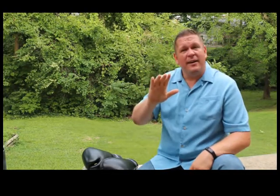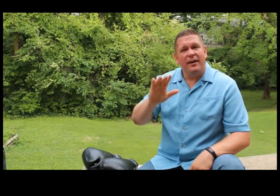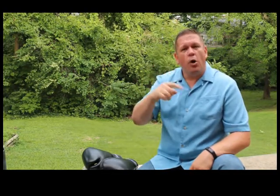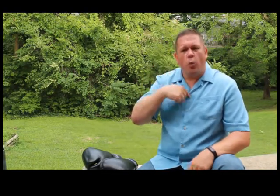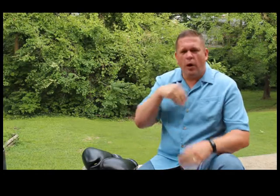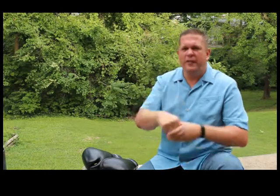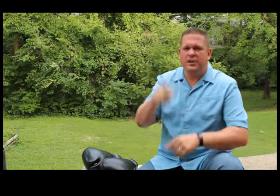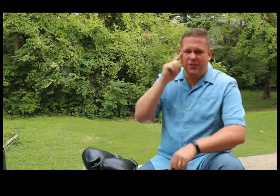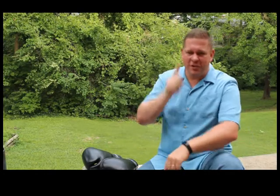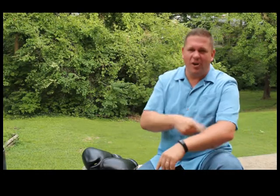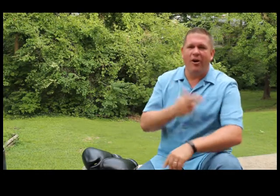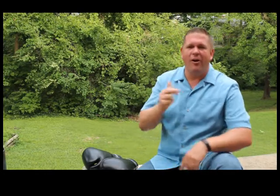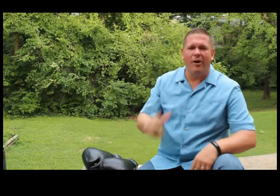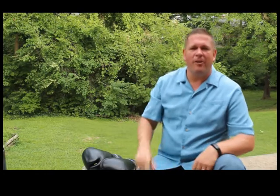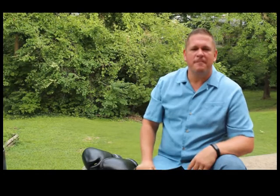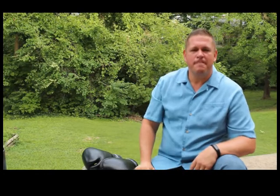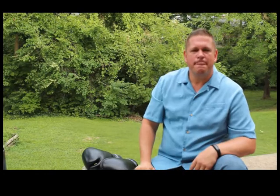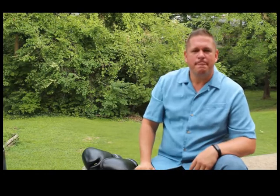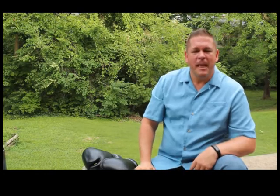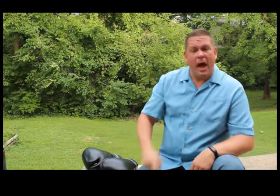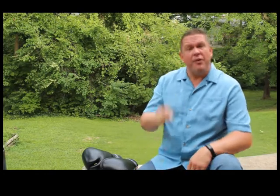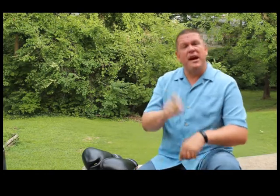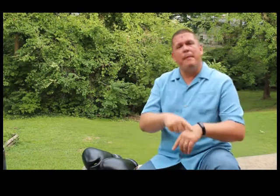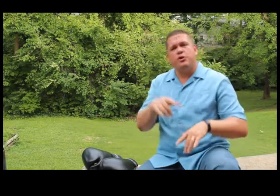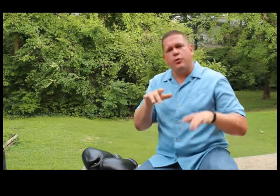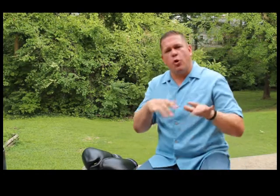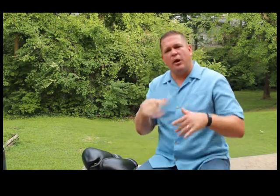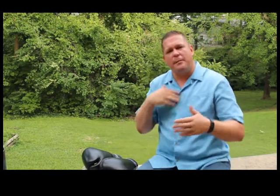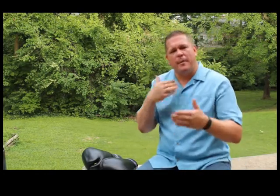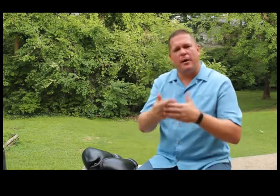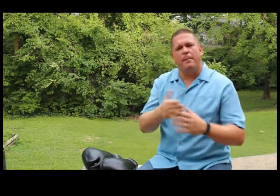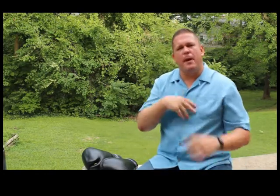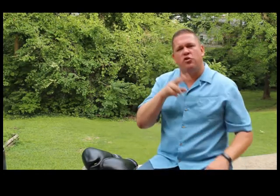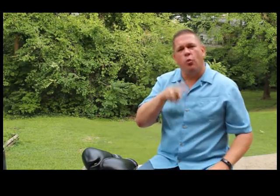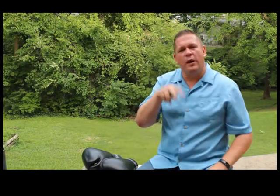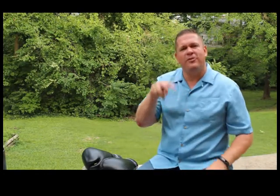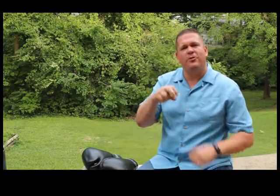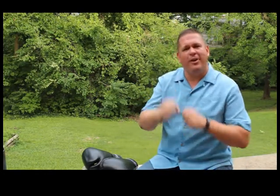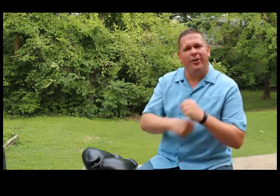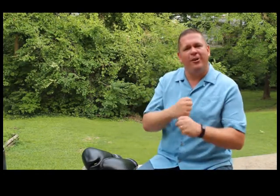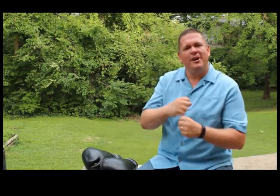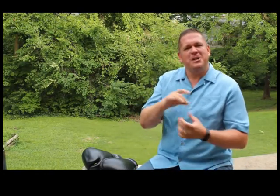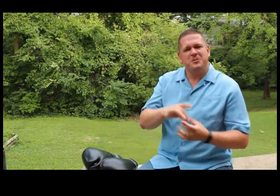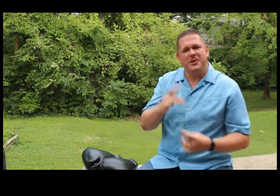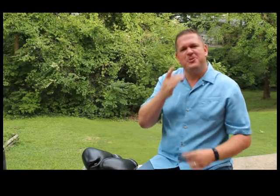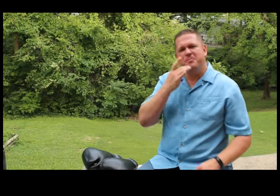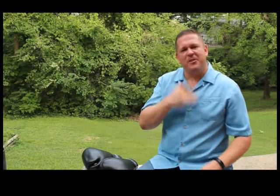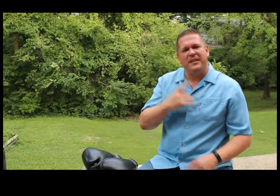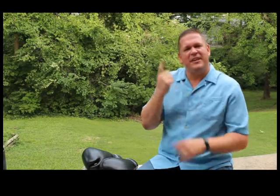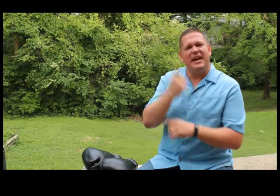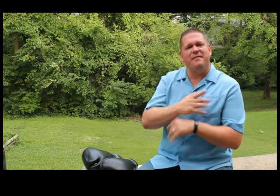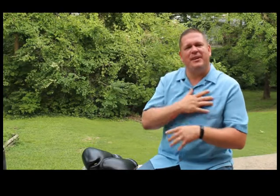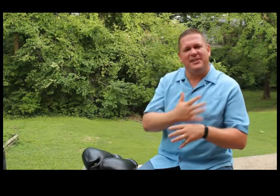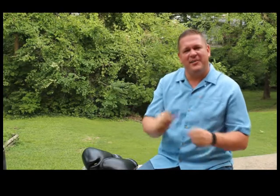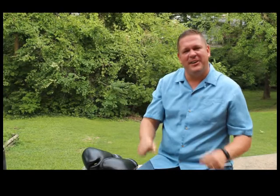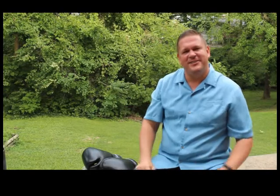we're in this for the long haul. Well, at the time of this recording, I'm coming up on my 22-year spiritual birthday, the day of my salvation.